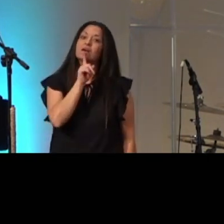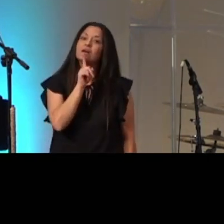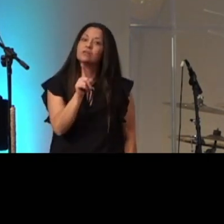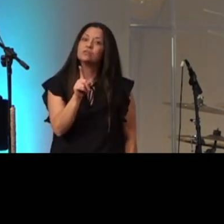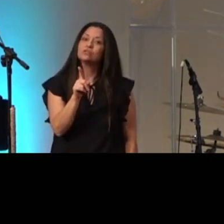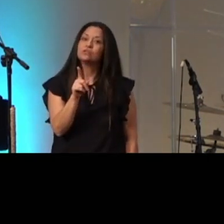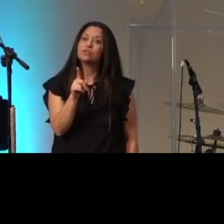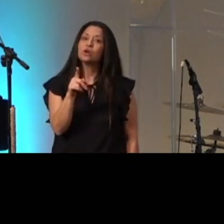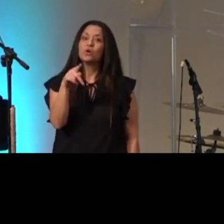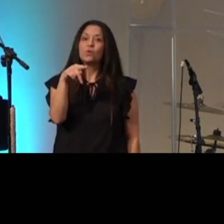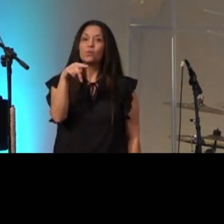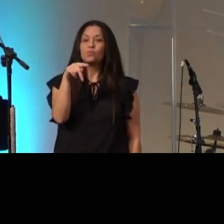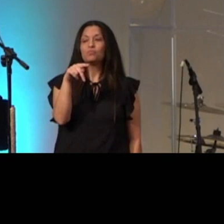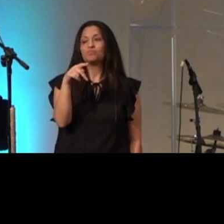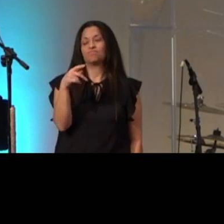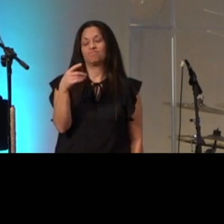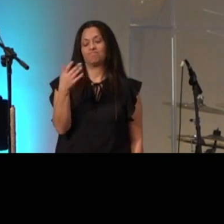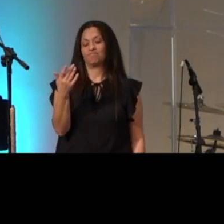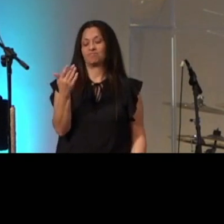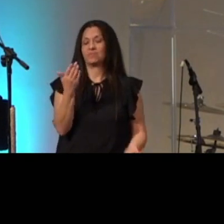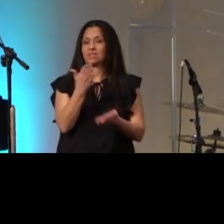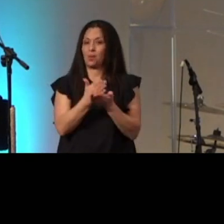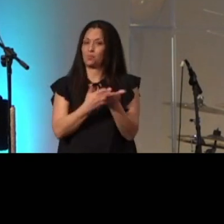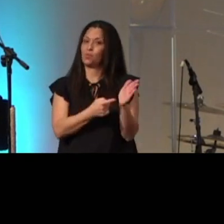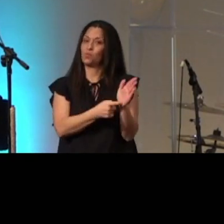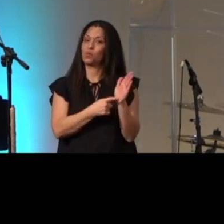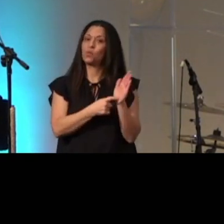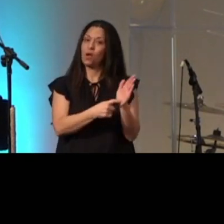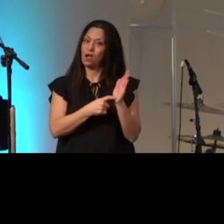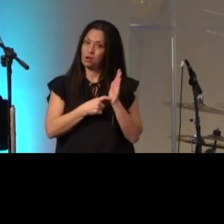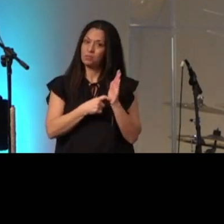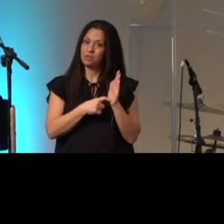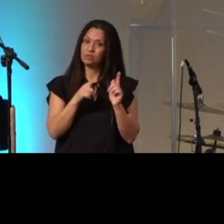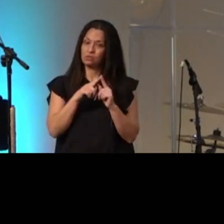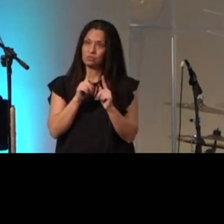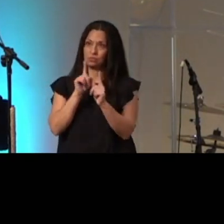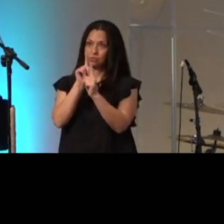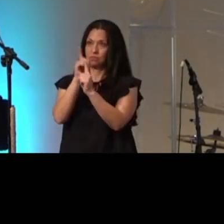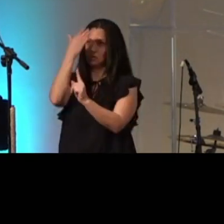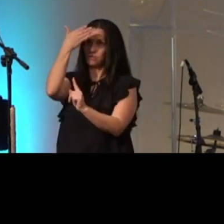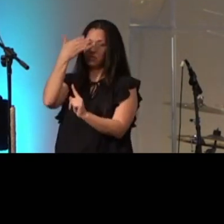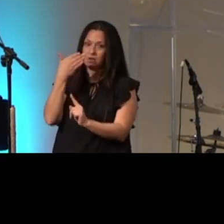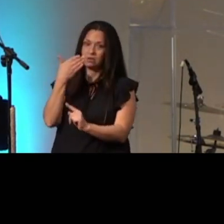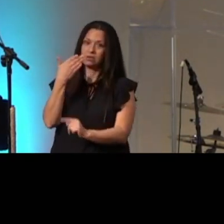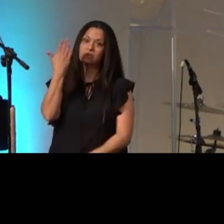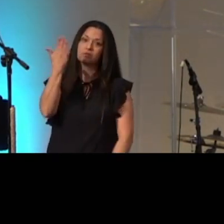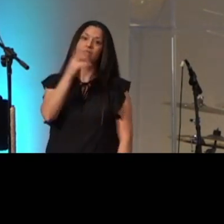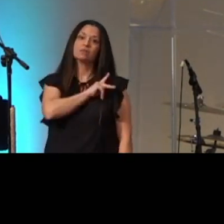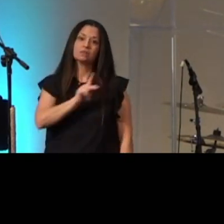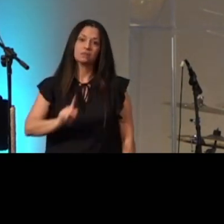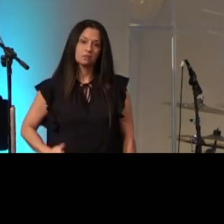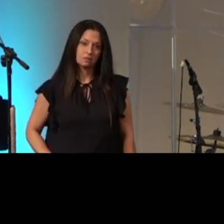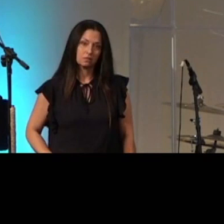are prerequisites for coming into the presence of the king